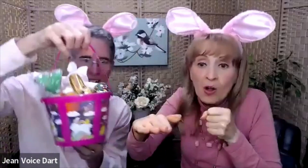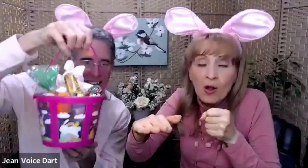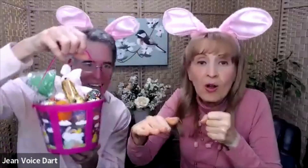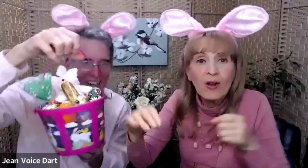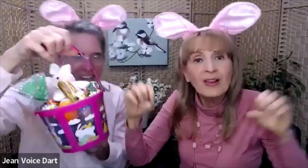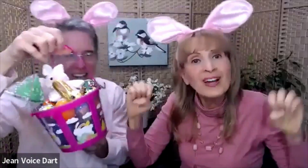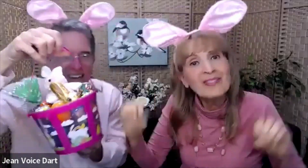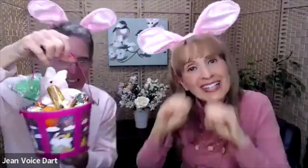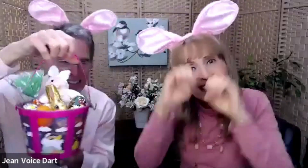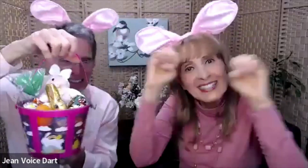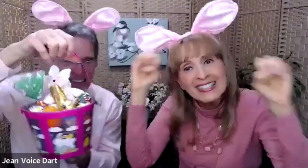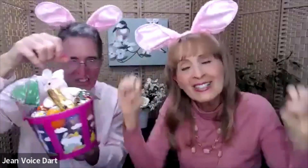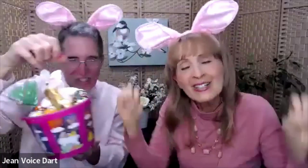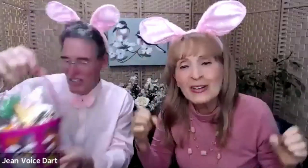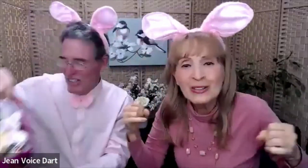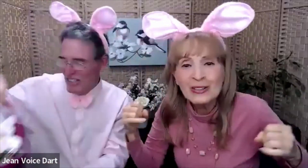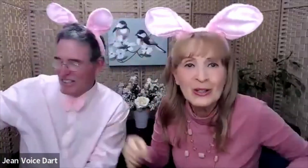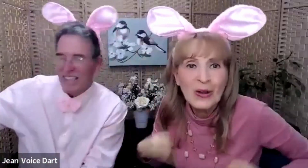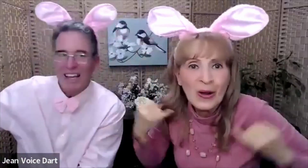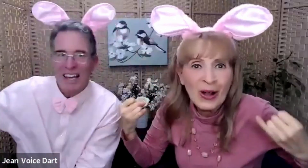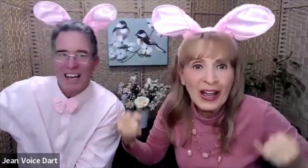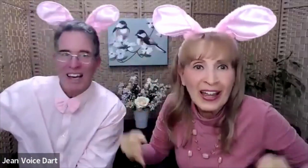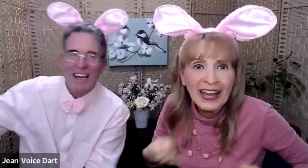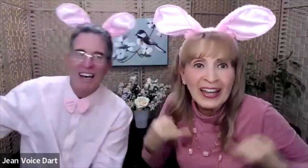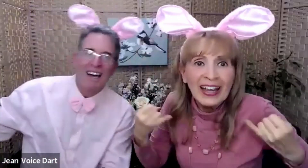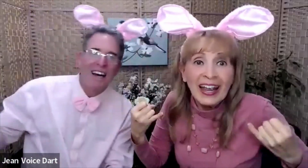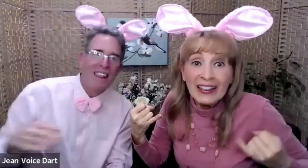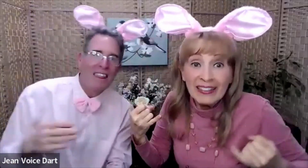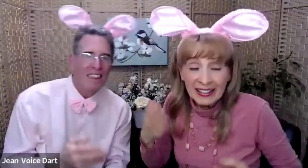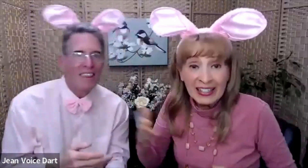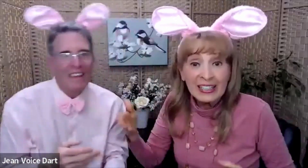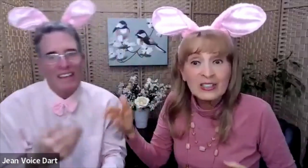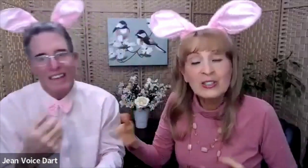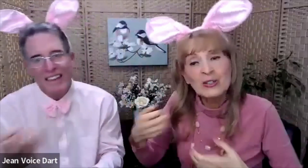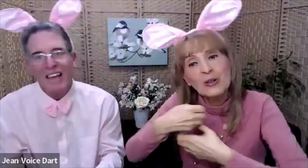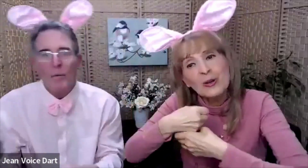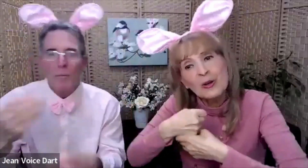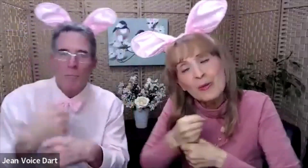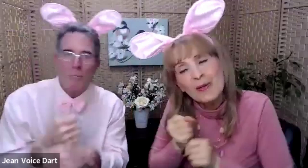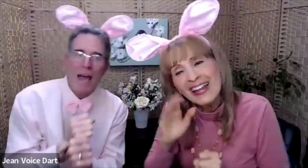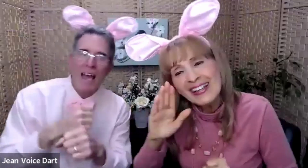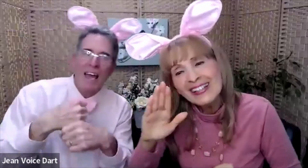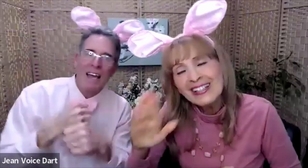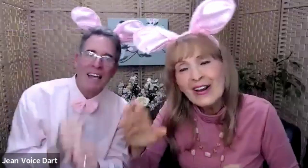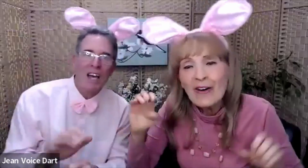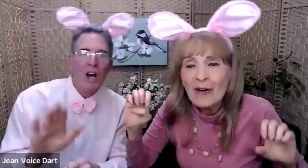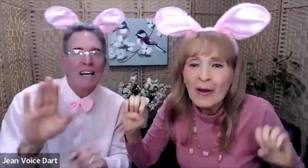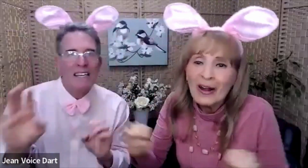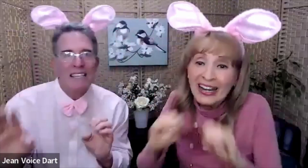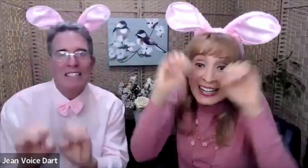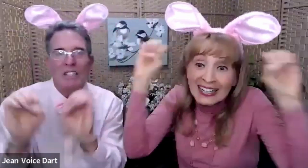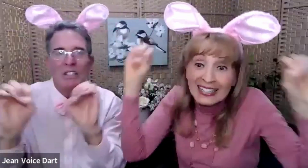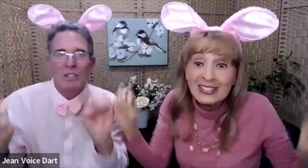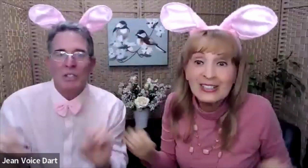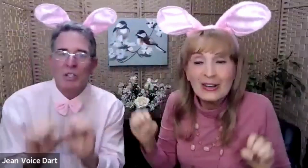of Easter joy. Things to make your Easter